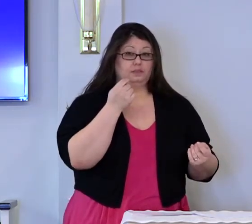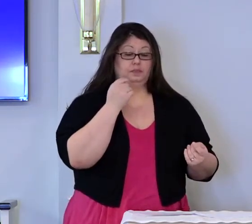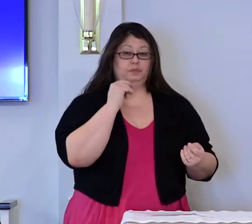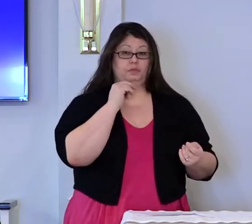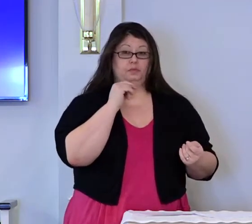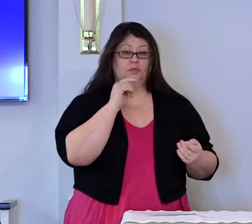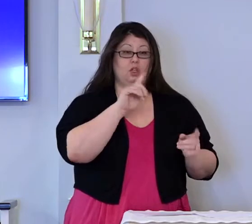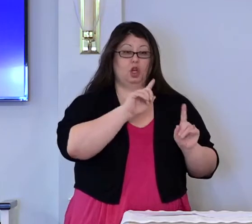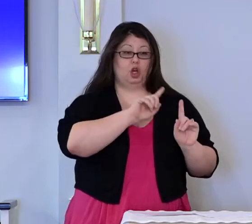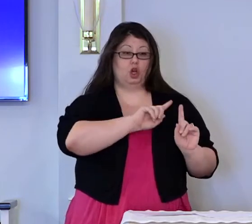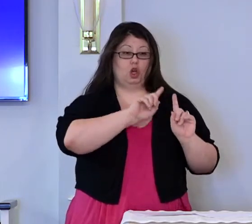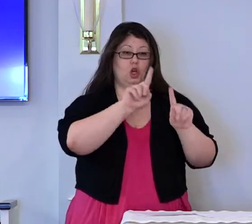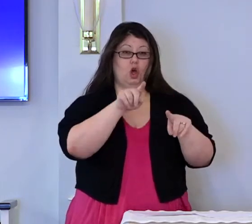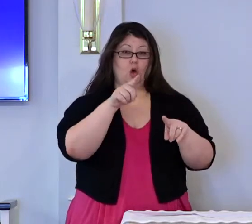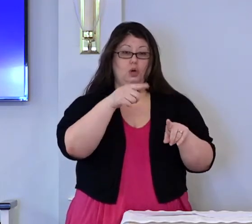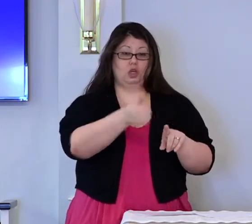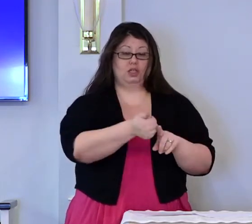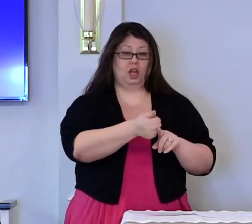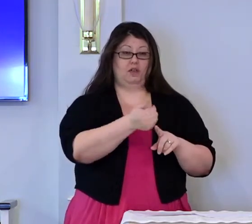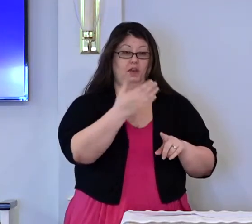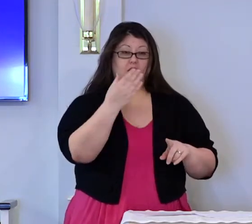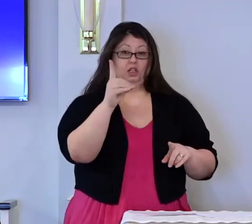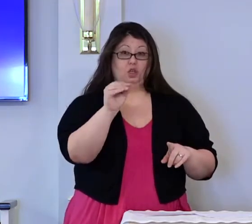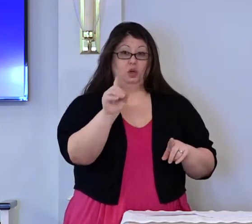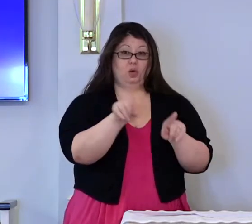Go thou and do likewise.